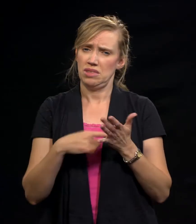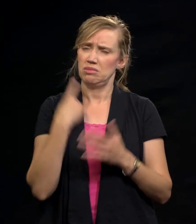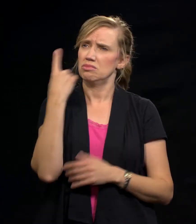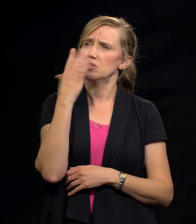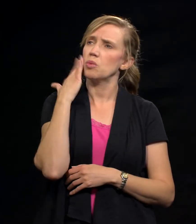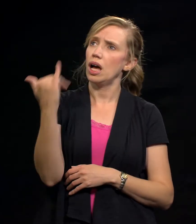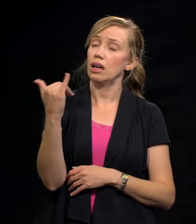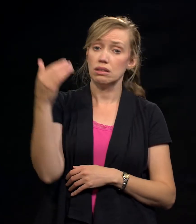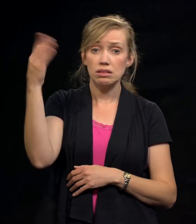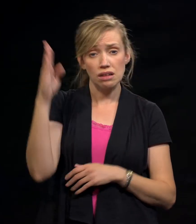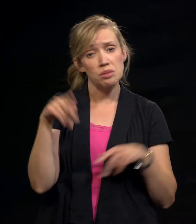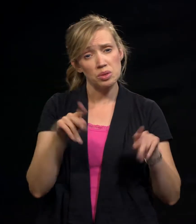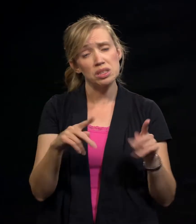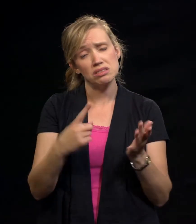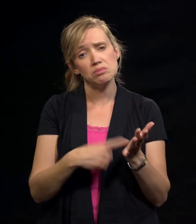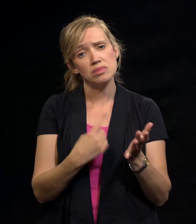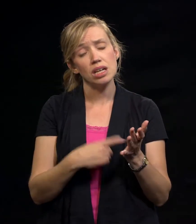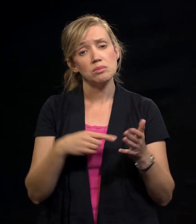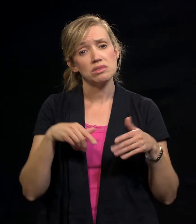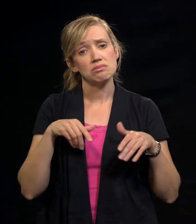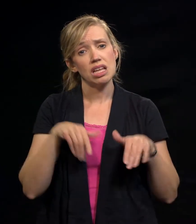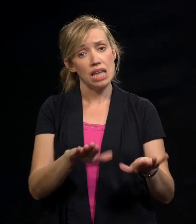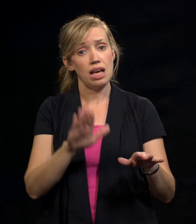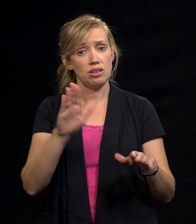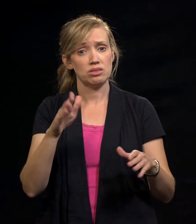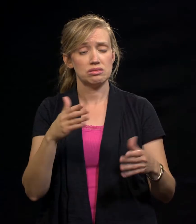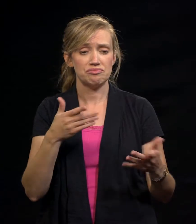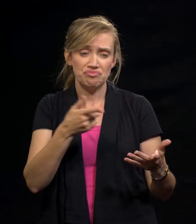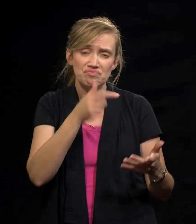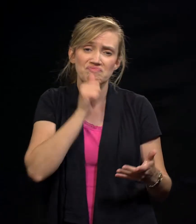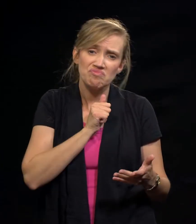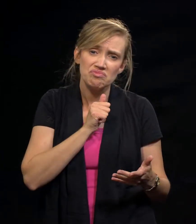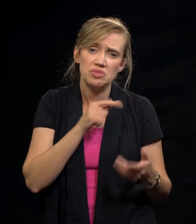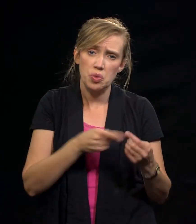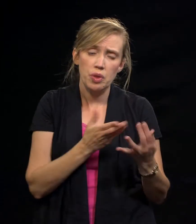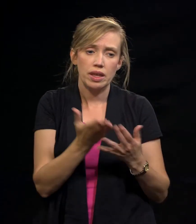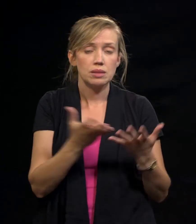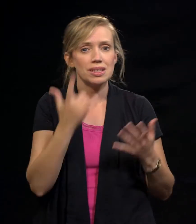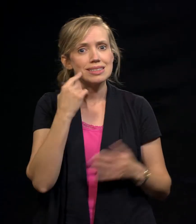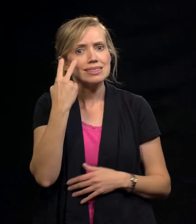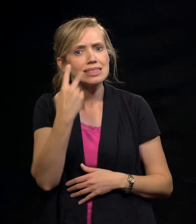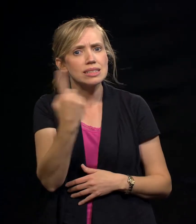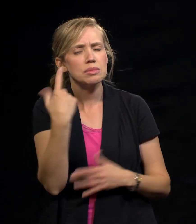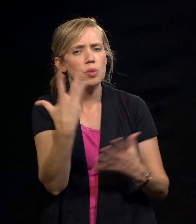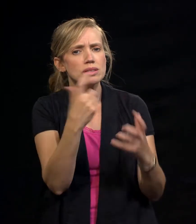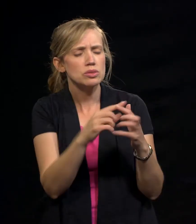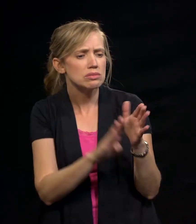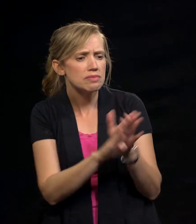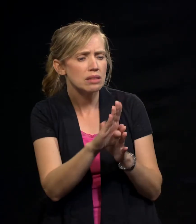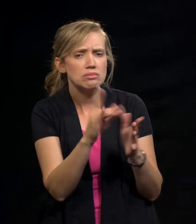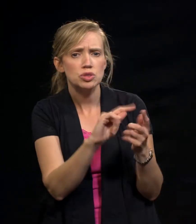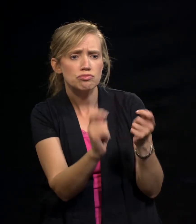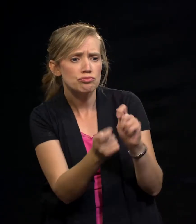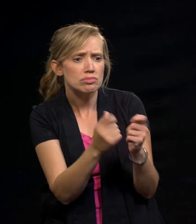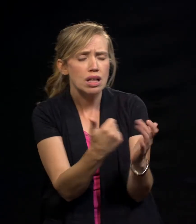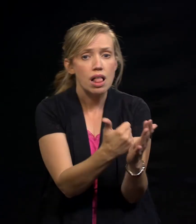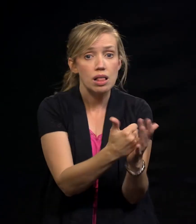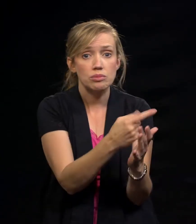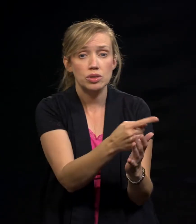God permits trials to come into your life is because He sees in you something precious that He wants to develop. Trials are like they're a fine as